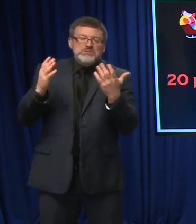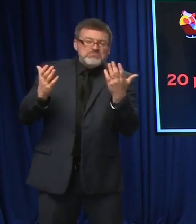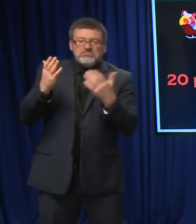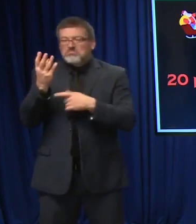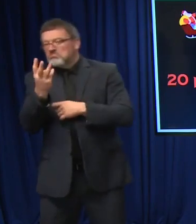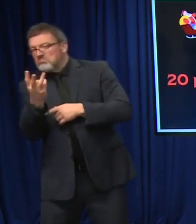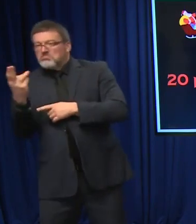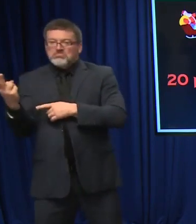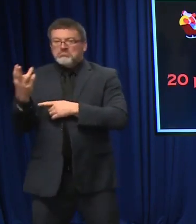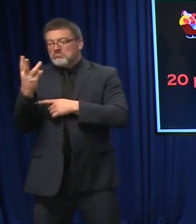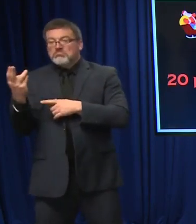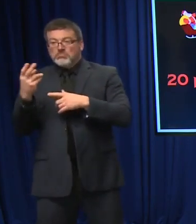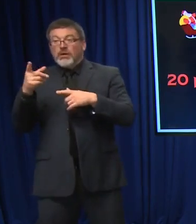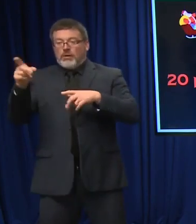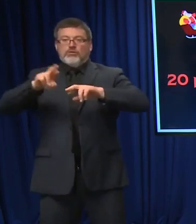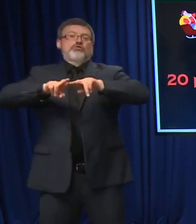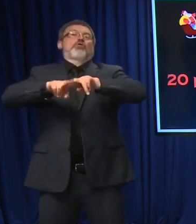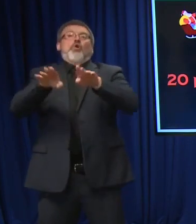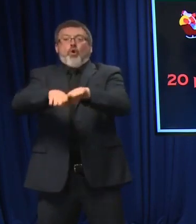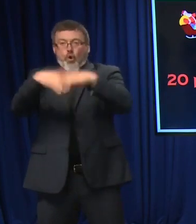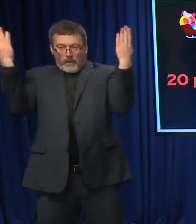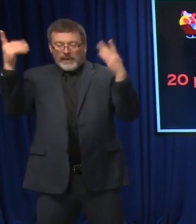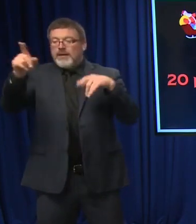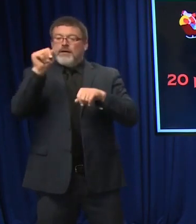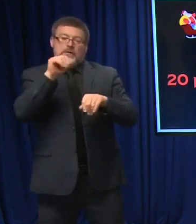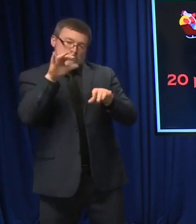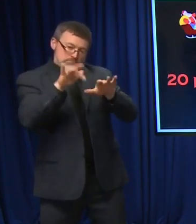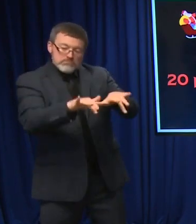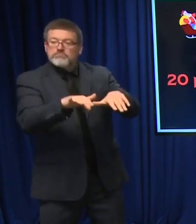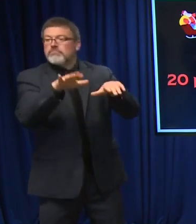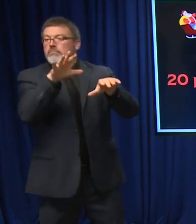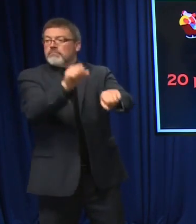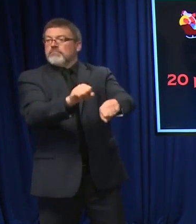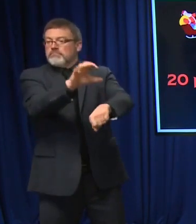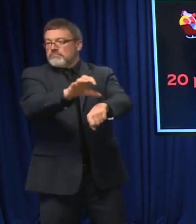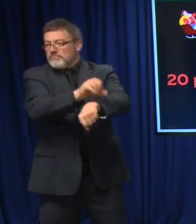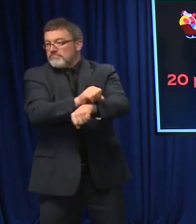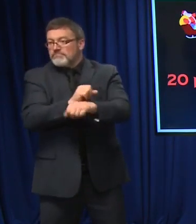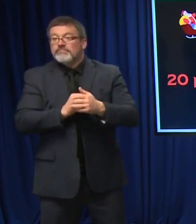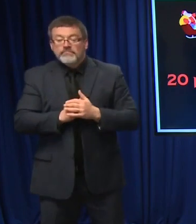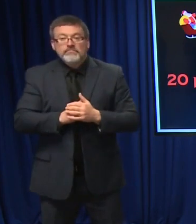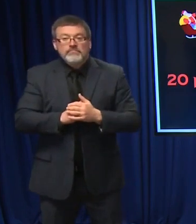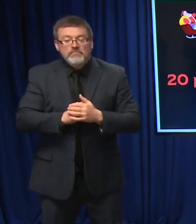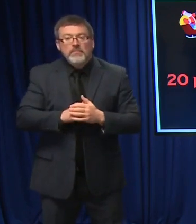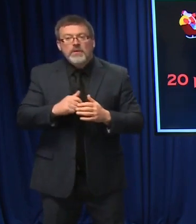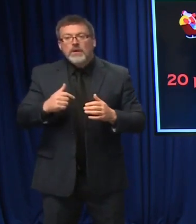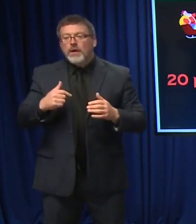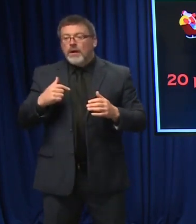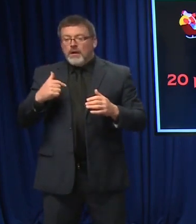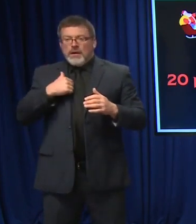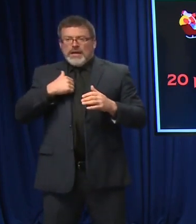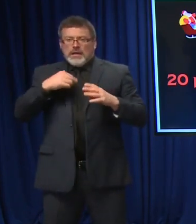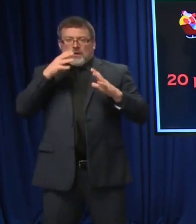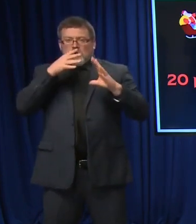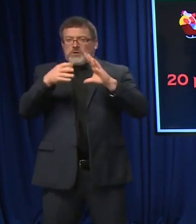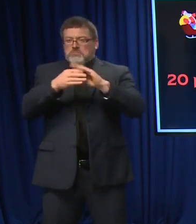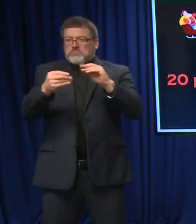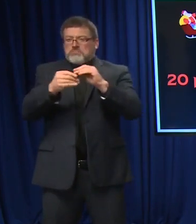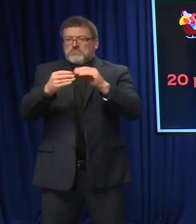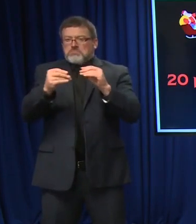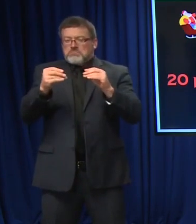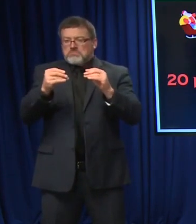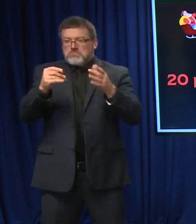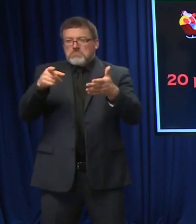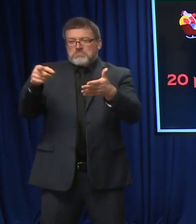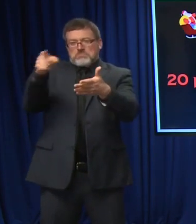any one of the sites across the state. We'll share that list early next week. I think we should be able to be able to have that up and running and give